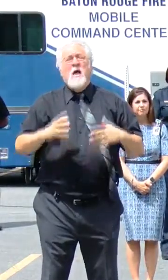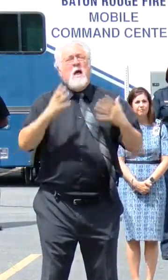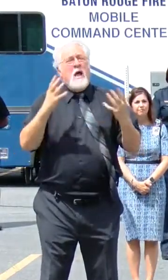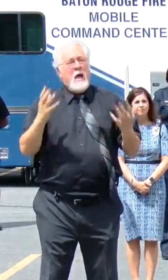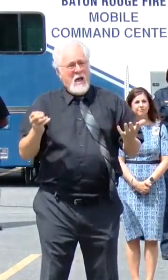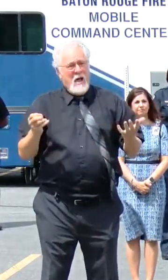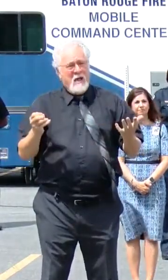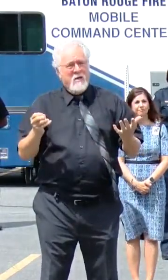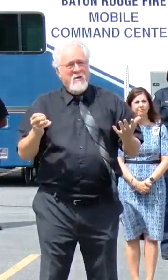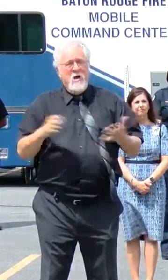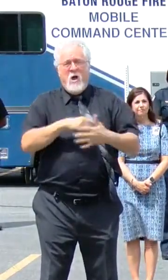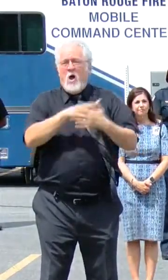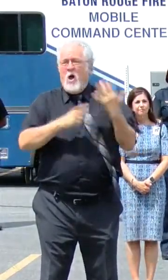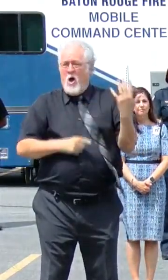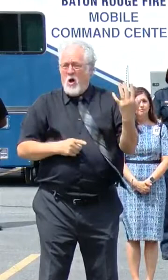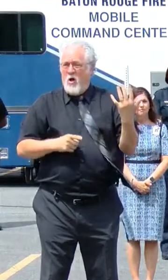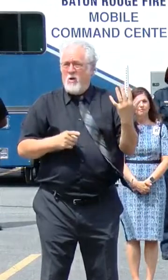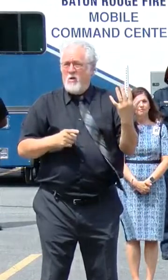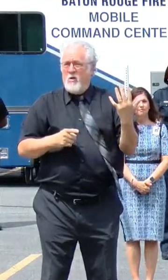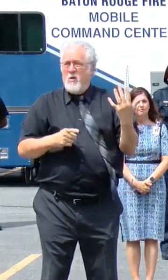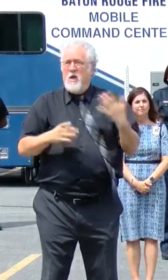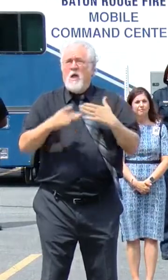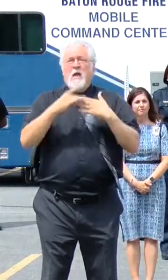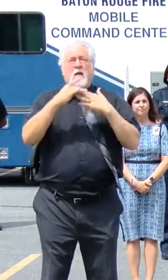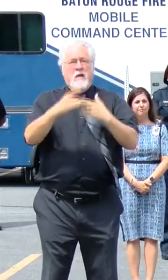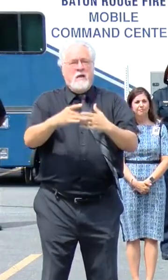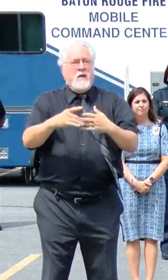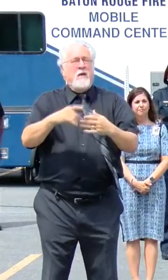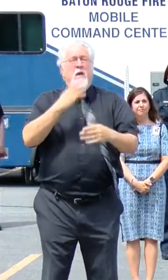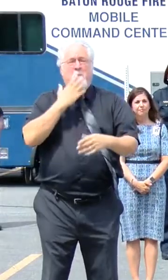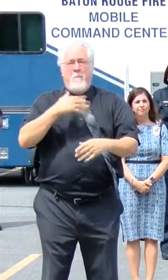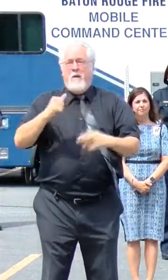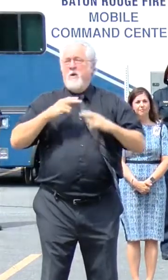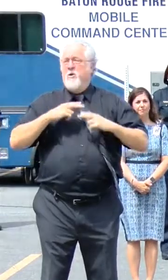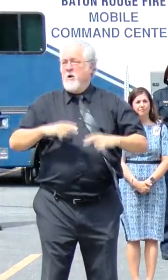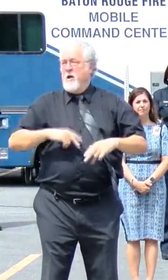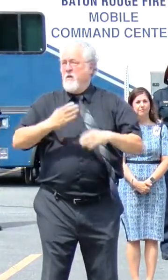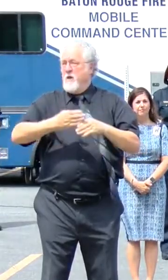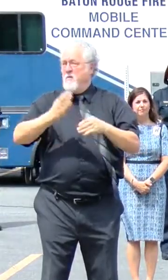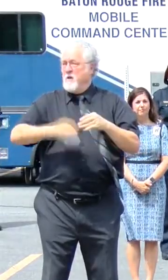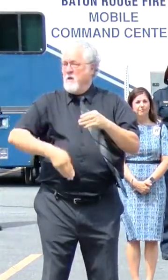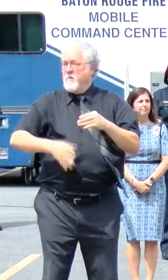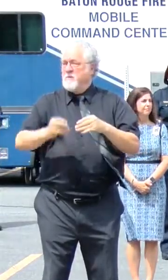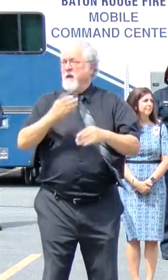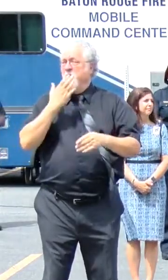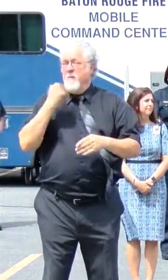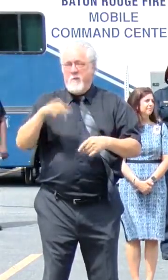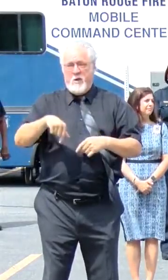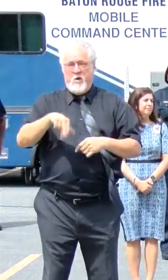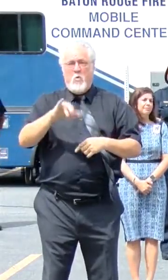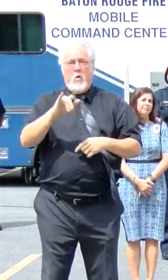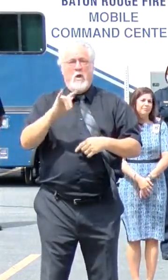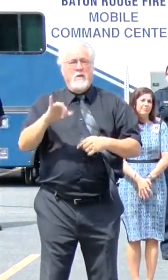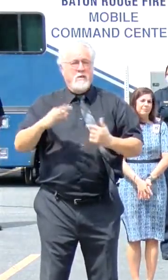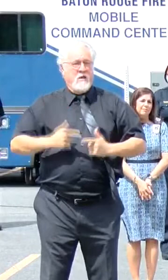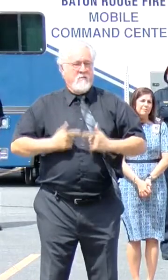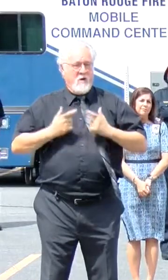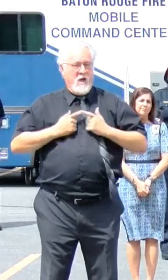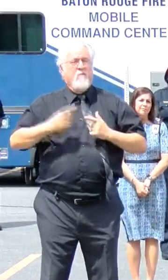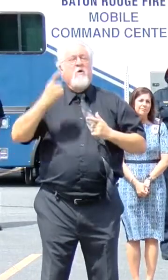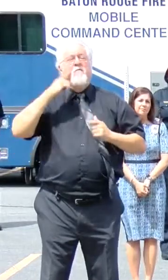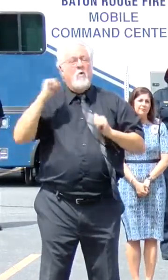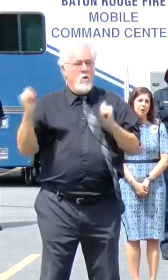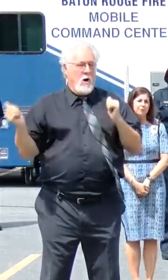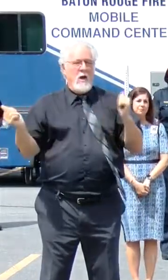they all collectively lead to better health outcomes and a better quality of life for